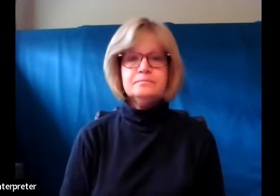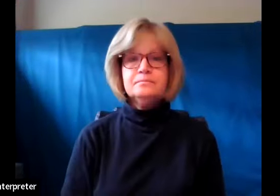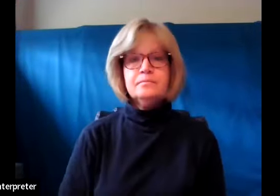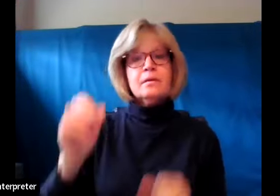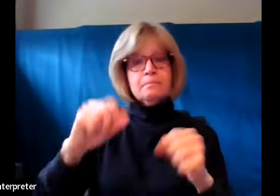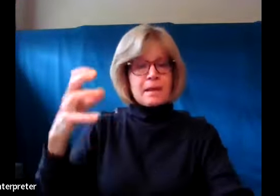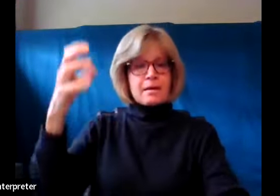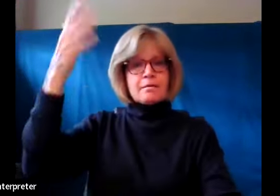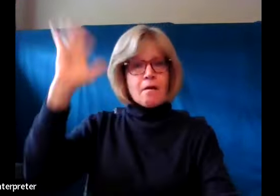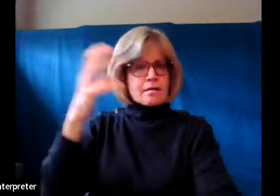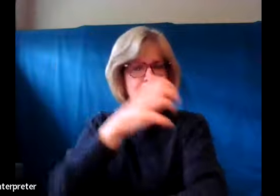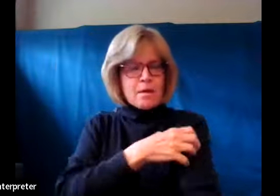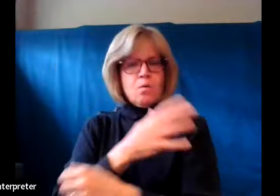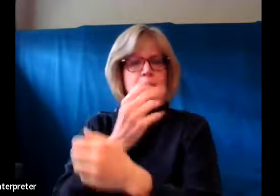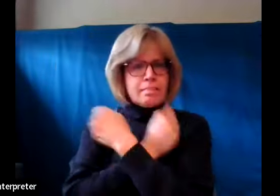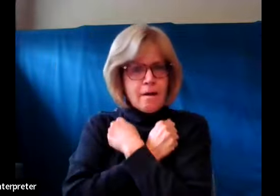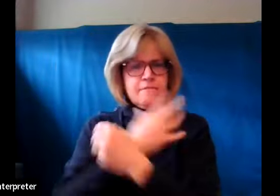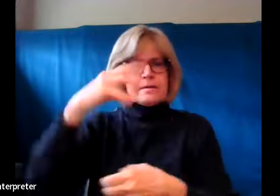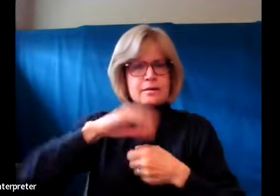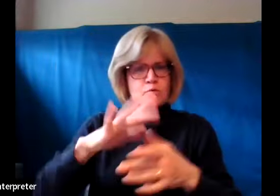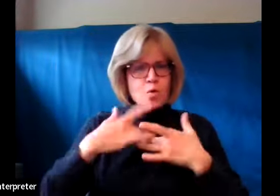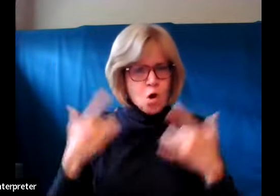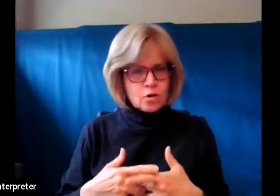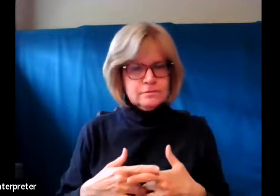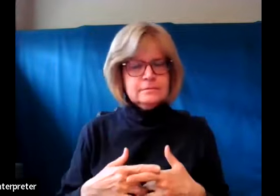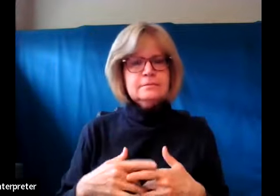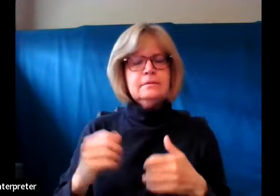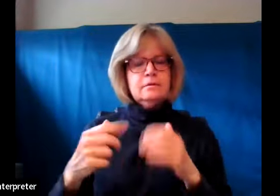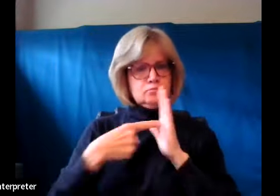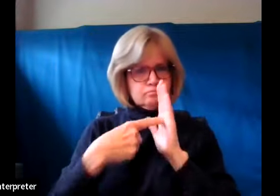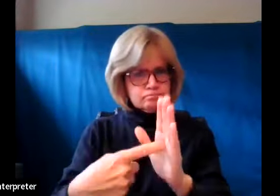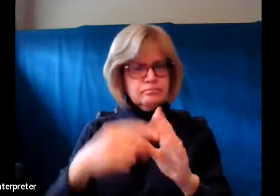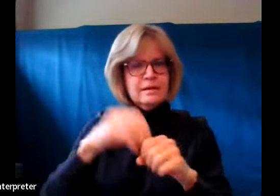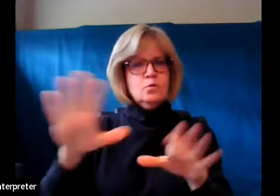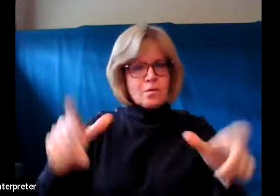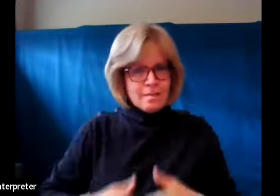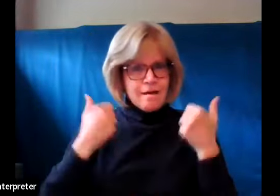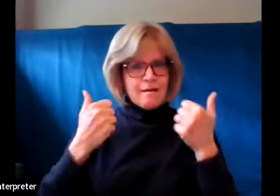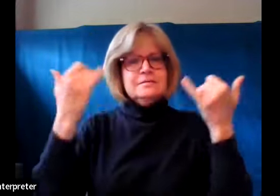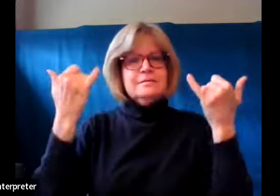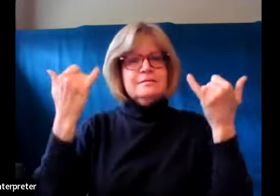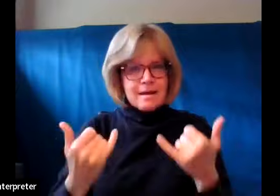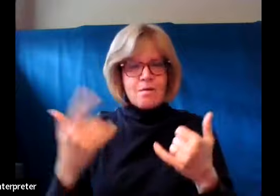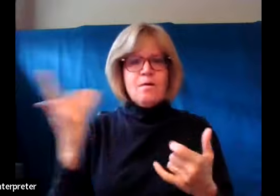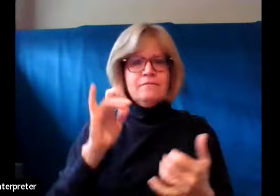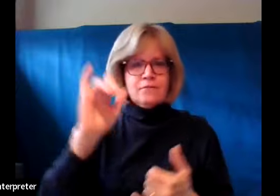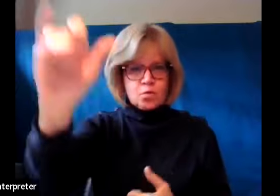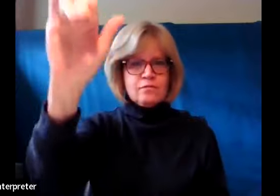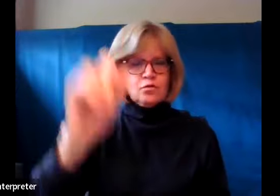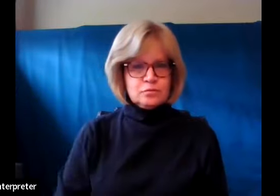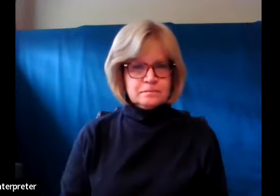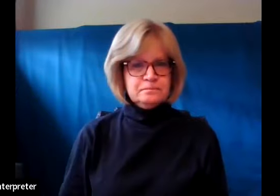may the power of god's love be in your hearts and reflected in your lives now and forever